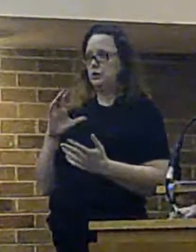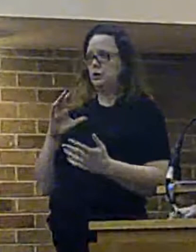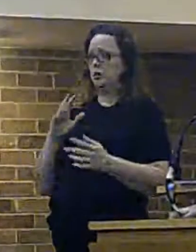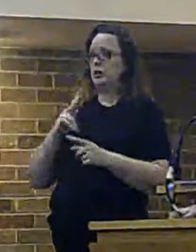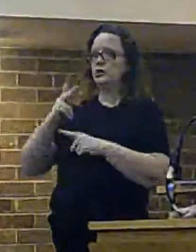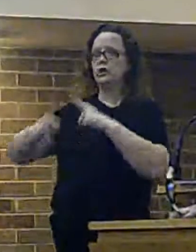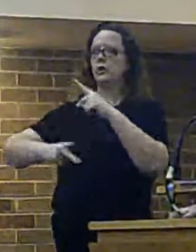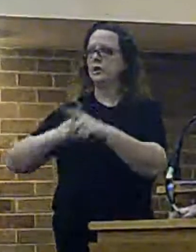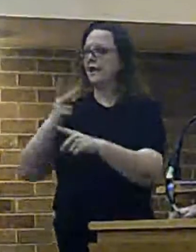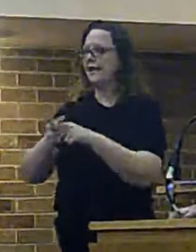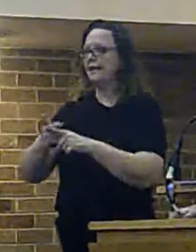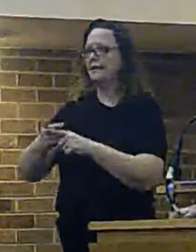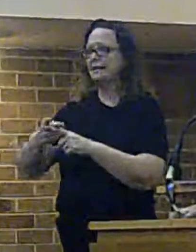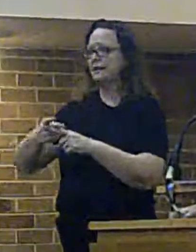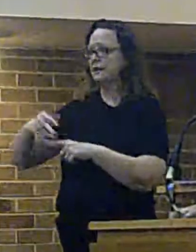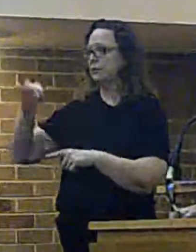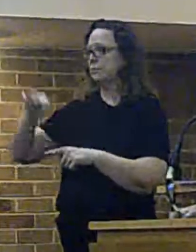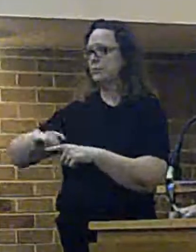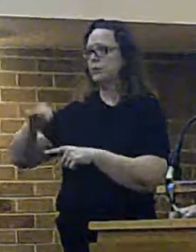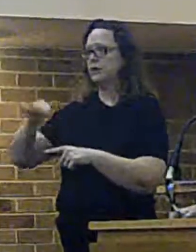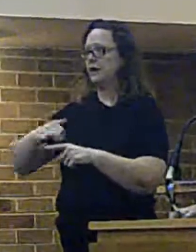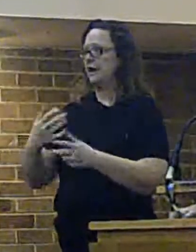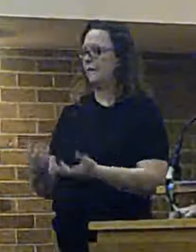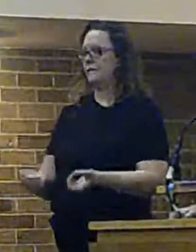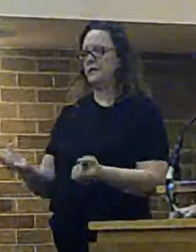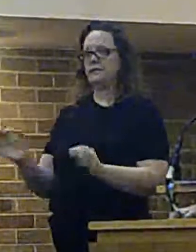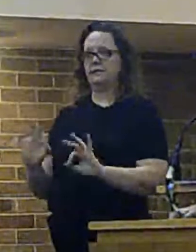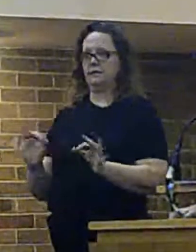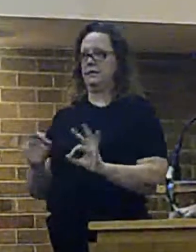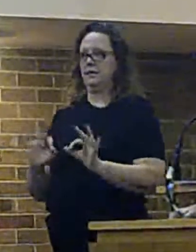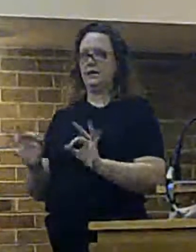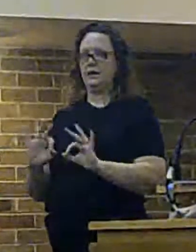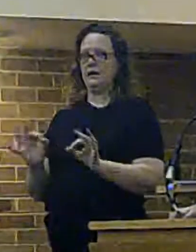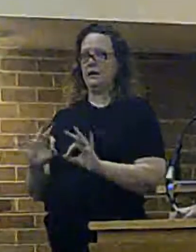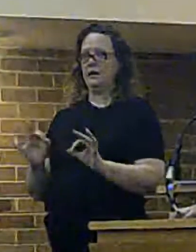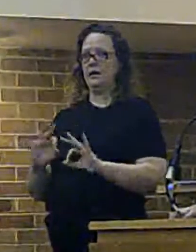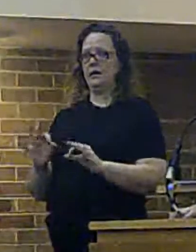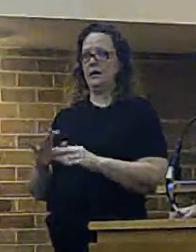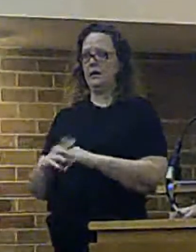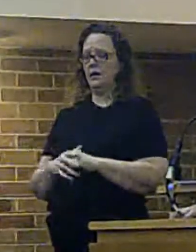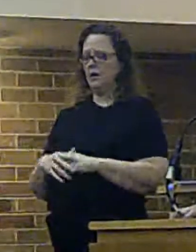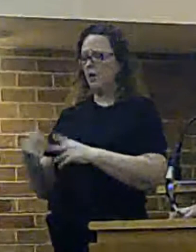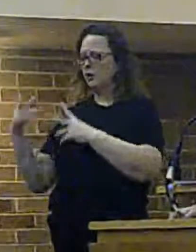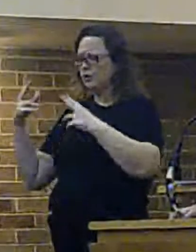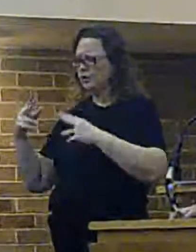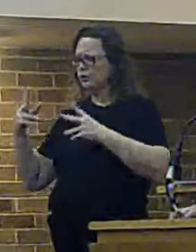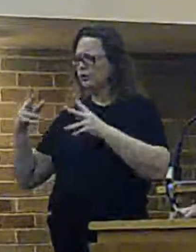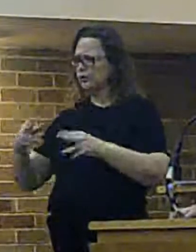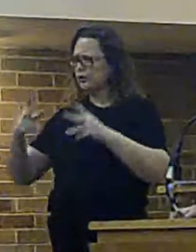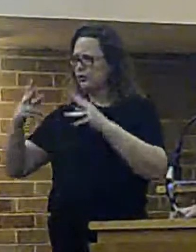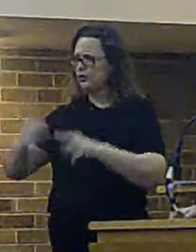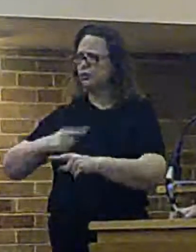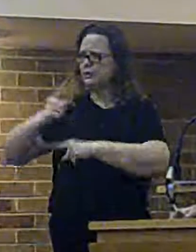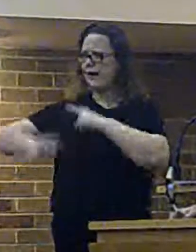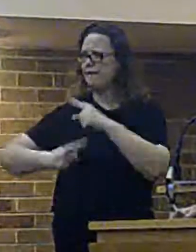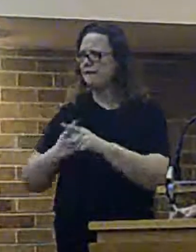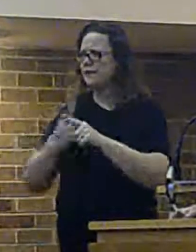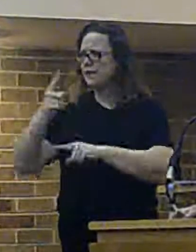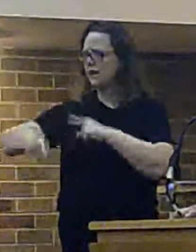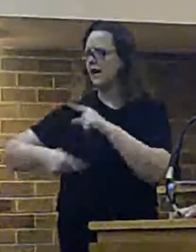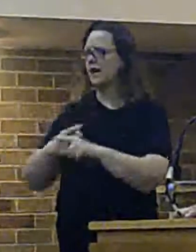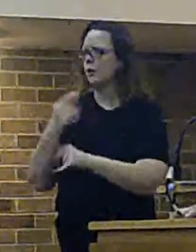Because we are a long way from catching up with the cuts to our budget. The issue that we have is,